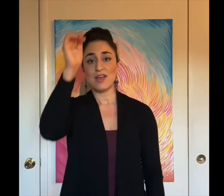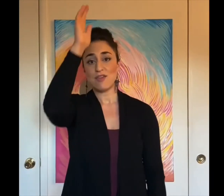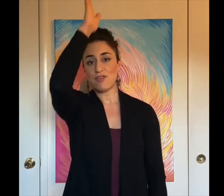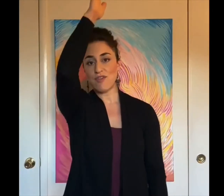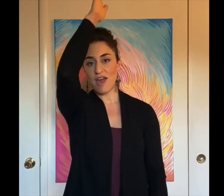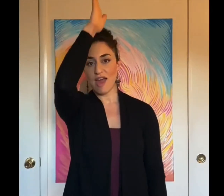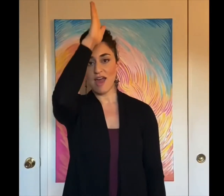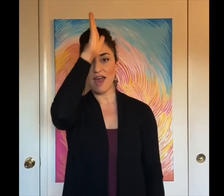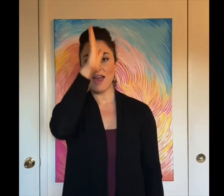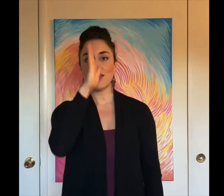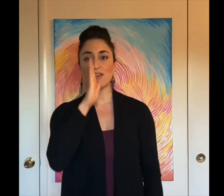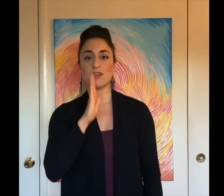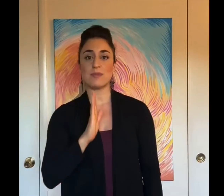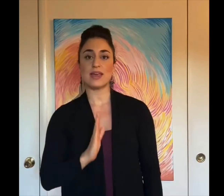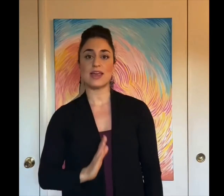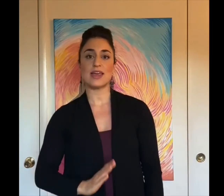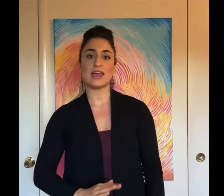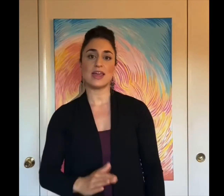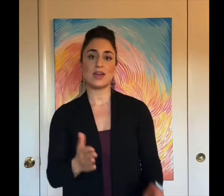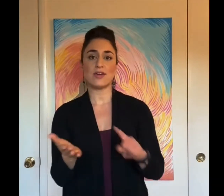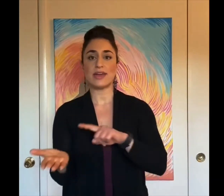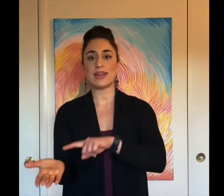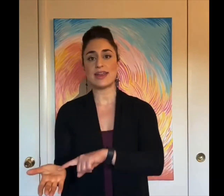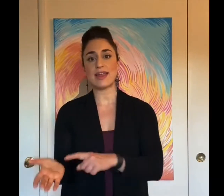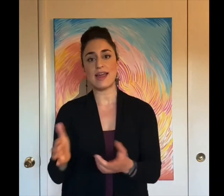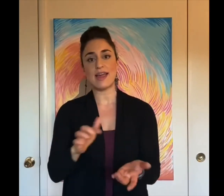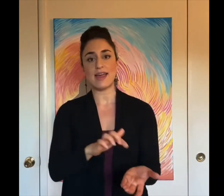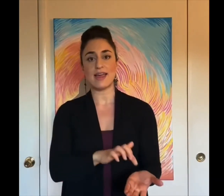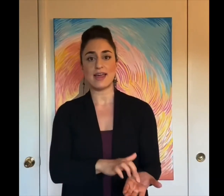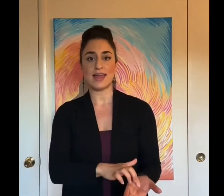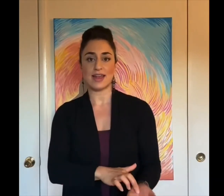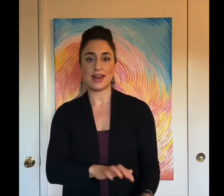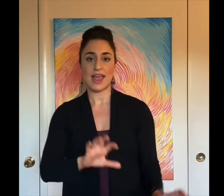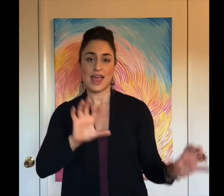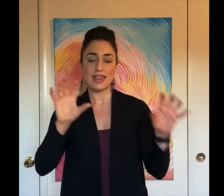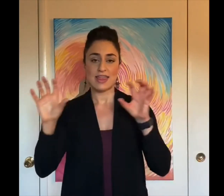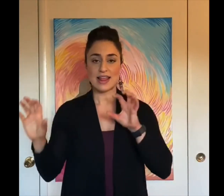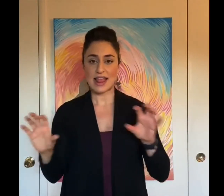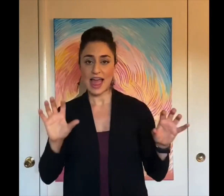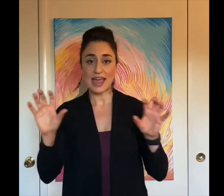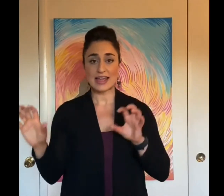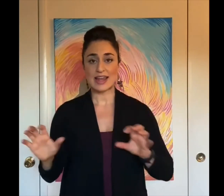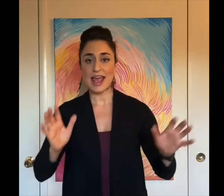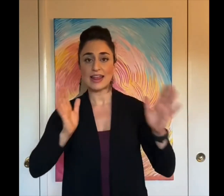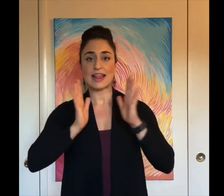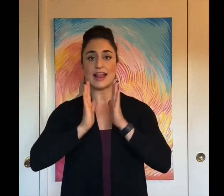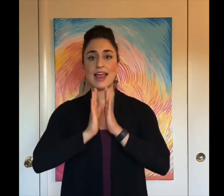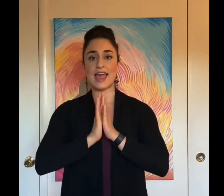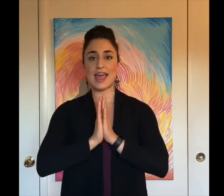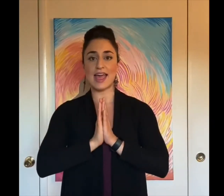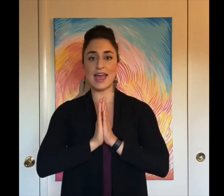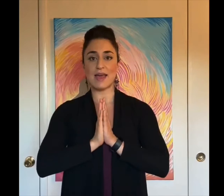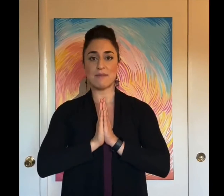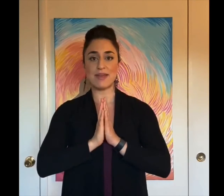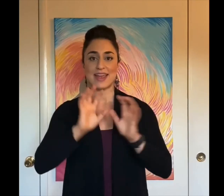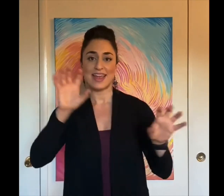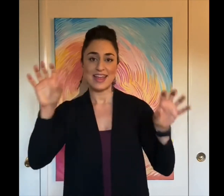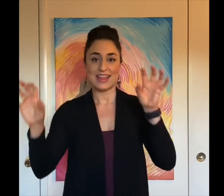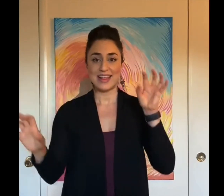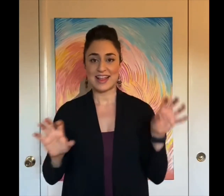Father, spirit, son The lion and the lamb The